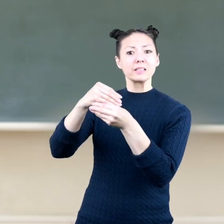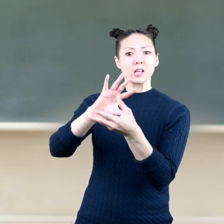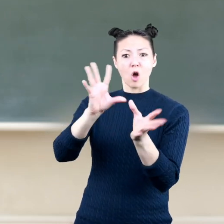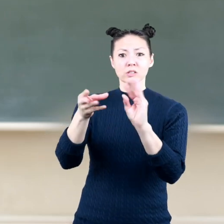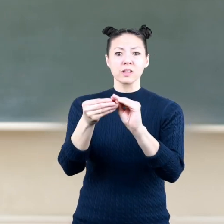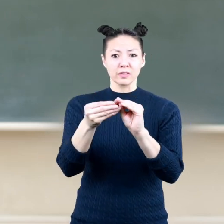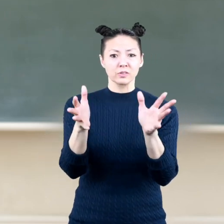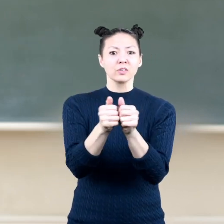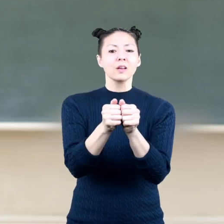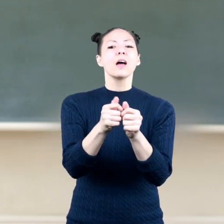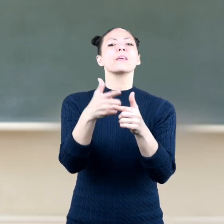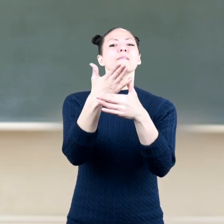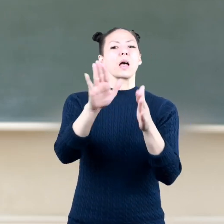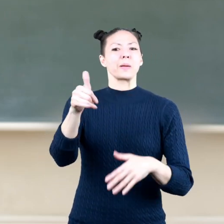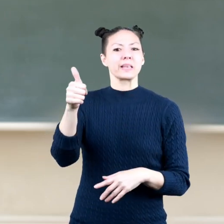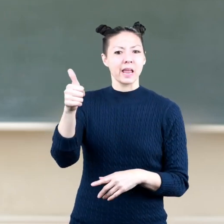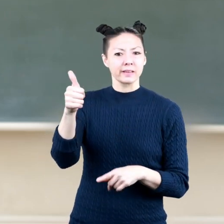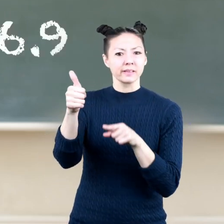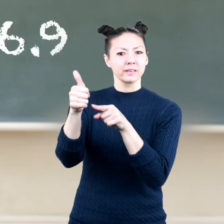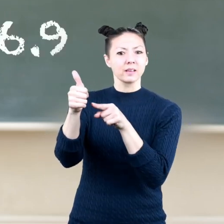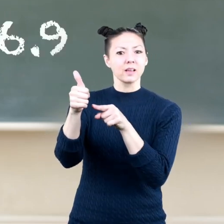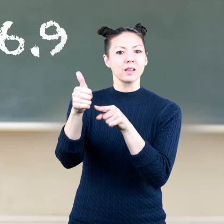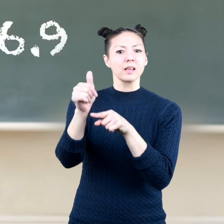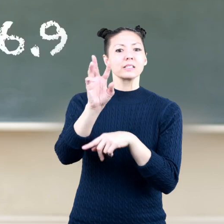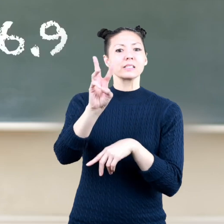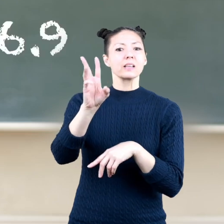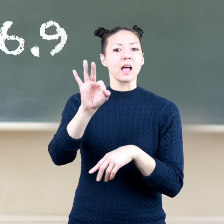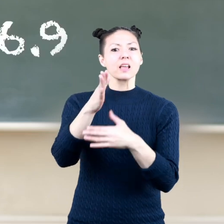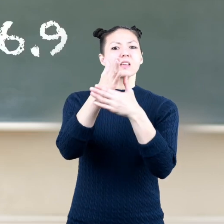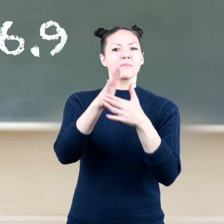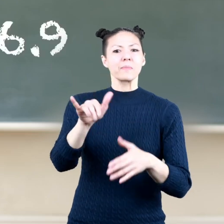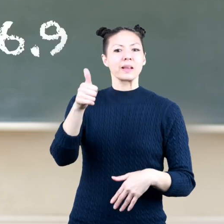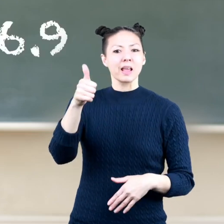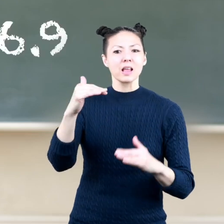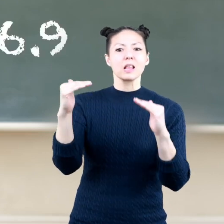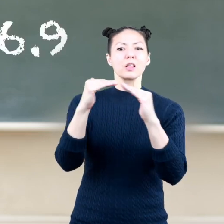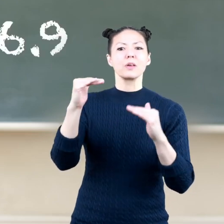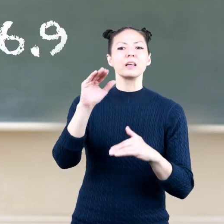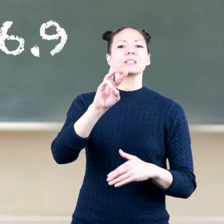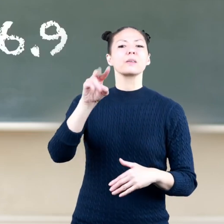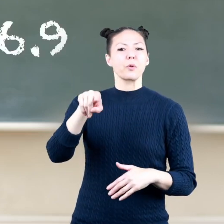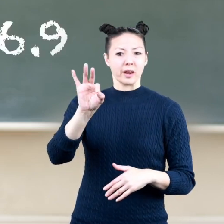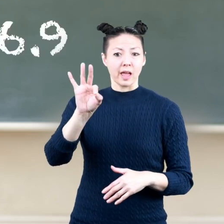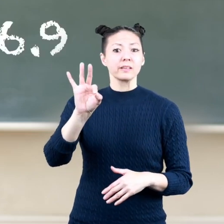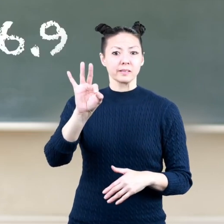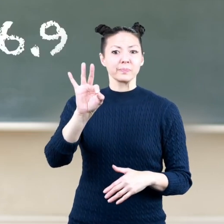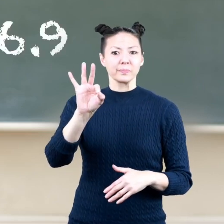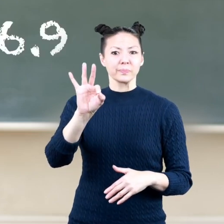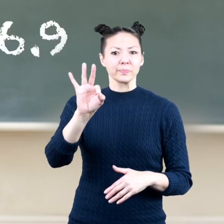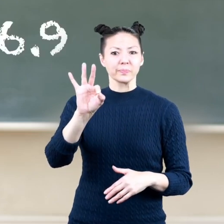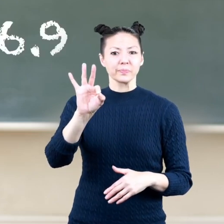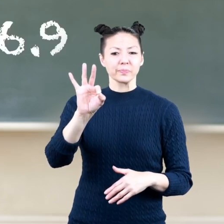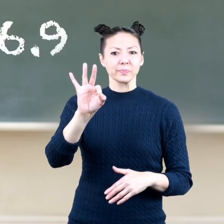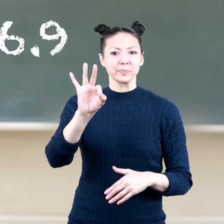and then divide by 10 669 divided by 10 equals 66.9